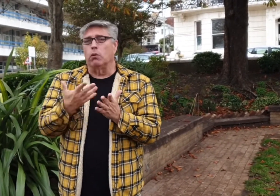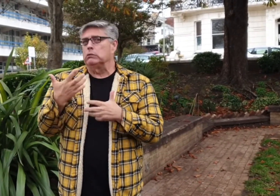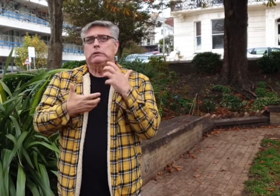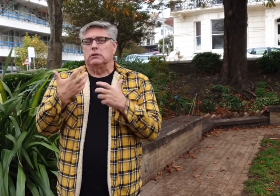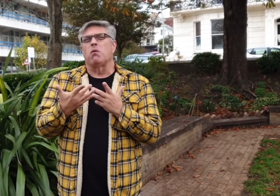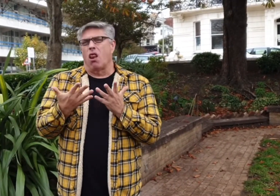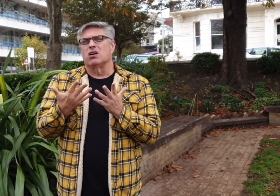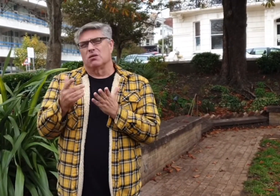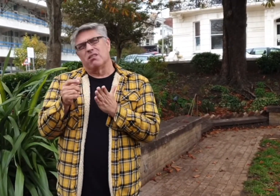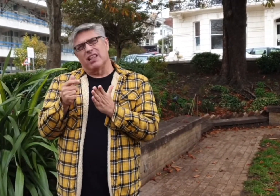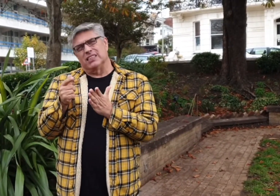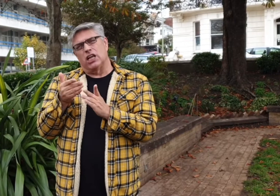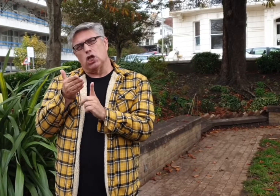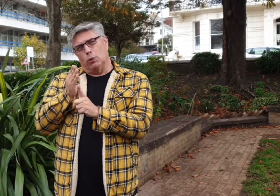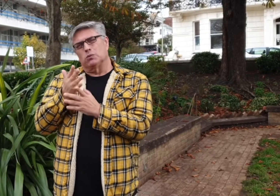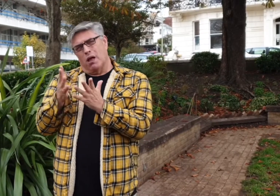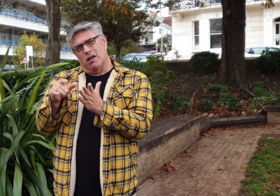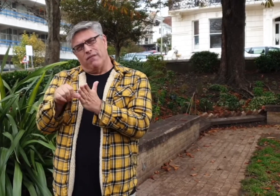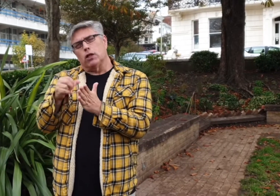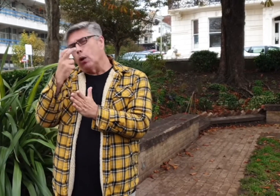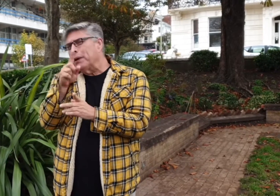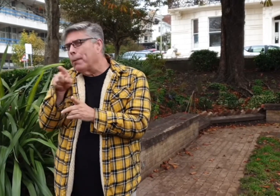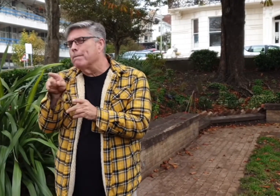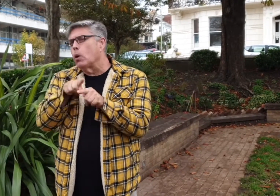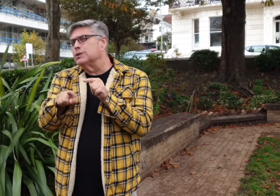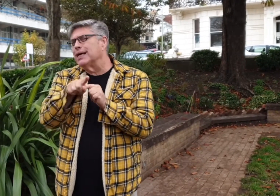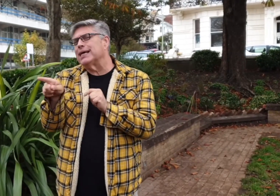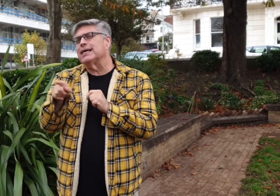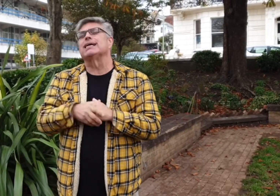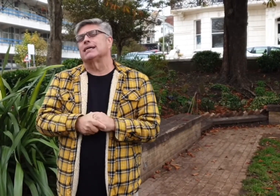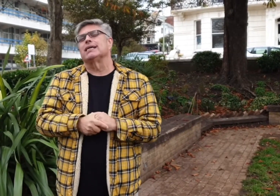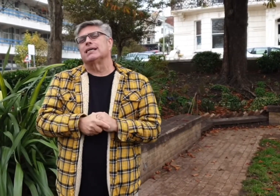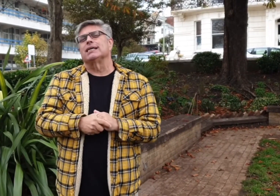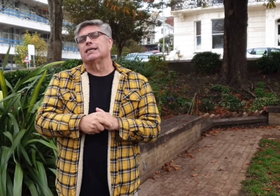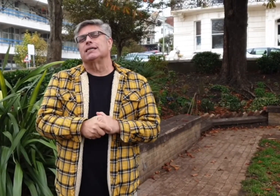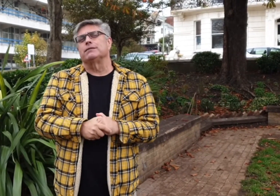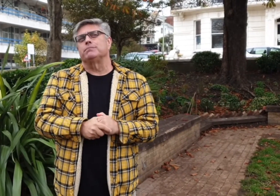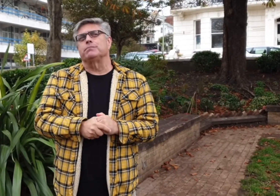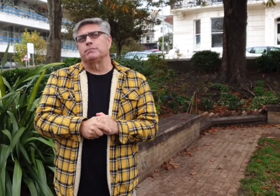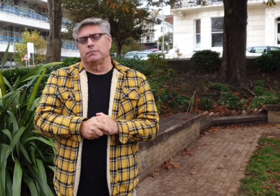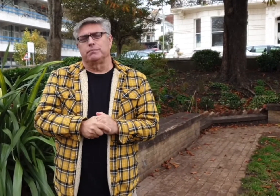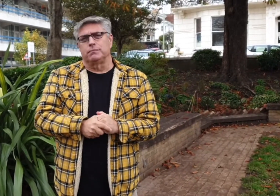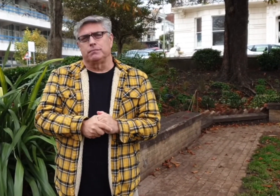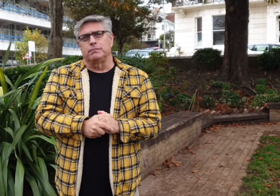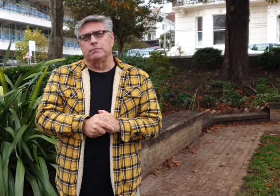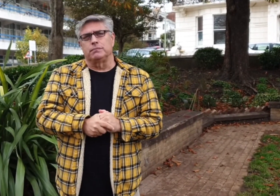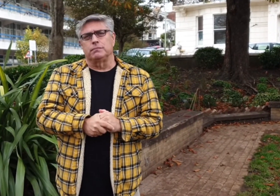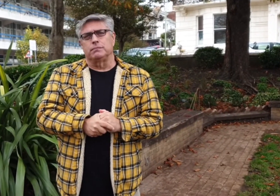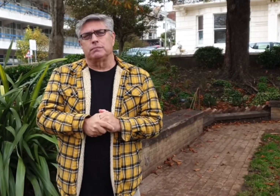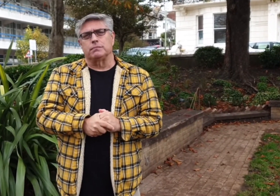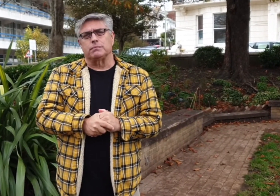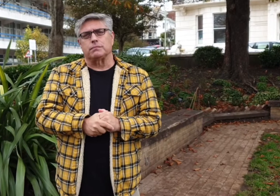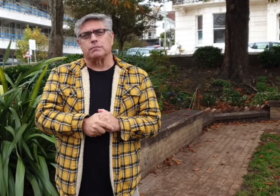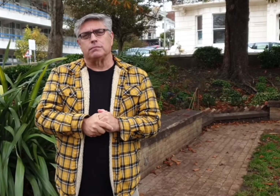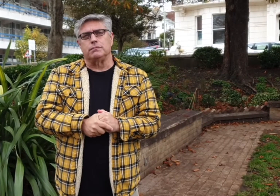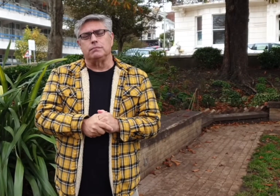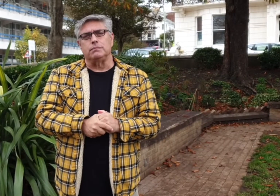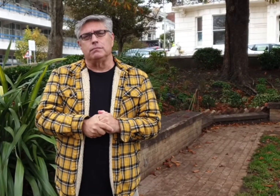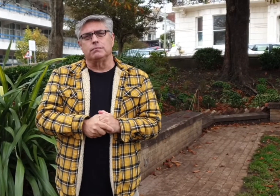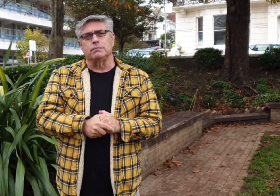people talking to me about when they might be able to go back to deaf club for example, specifically from older deaf people, and I've had to tell them it's not going to happen anytime soon,